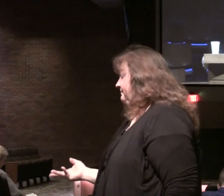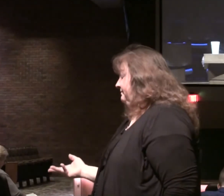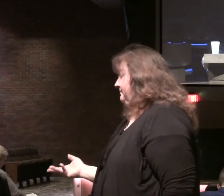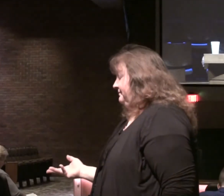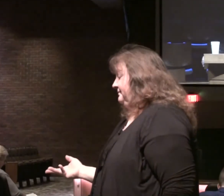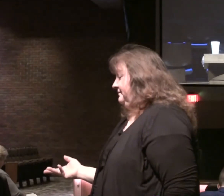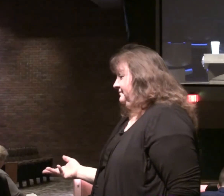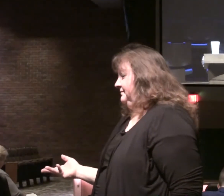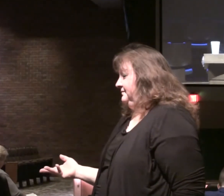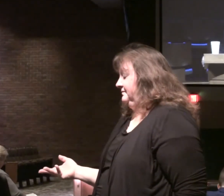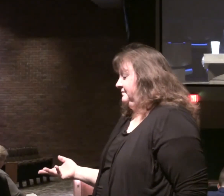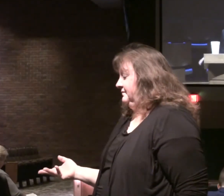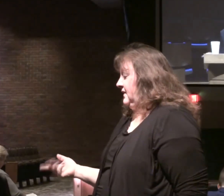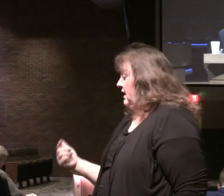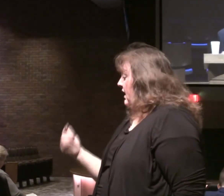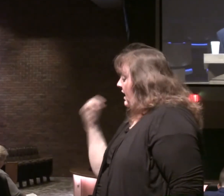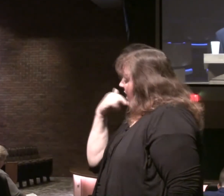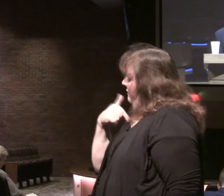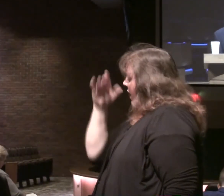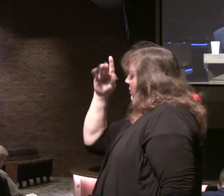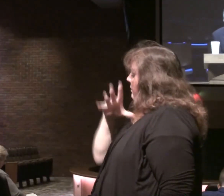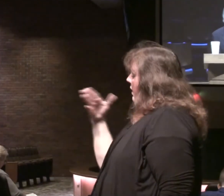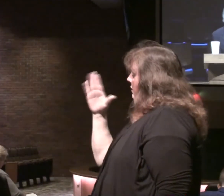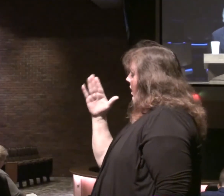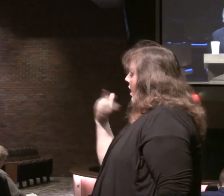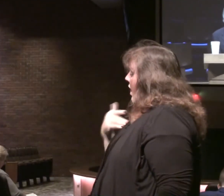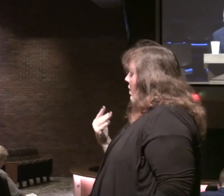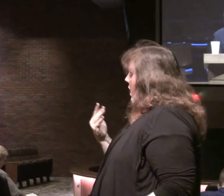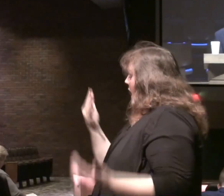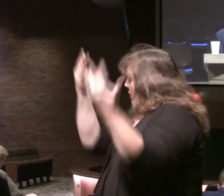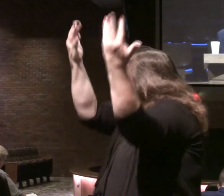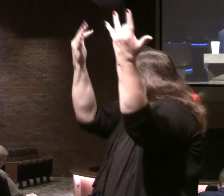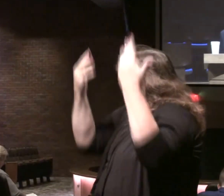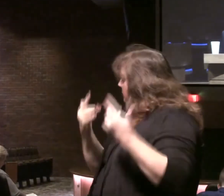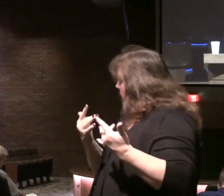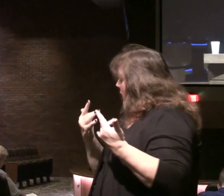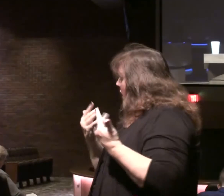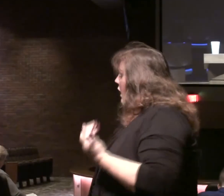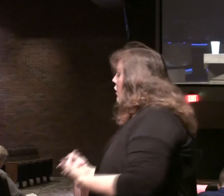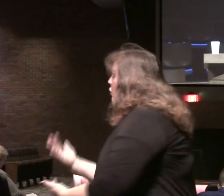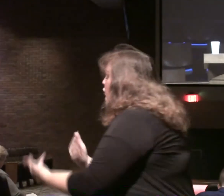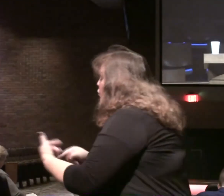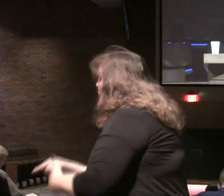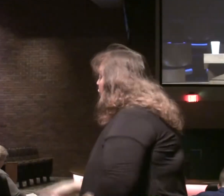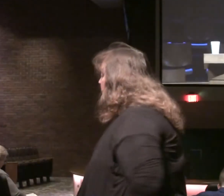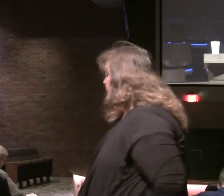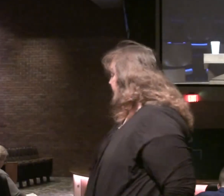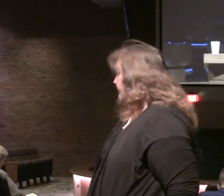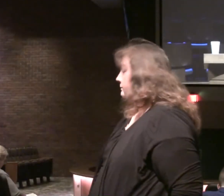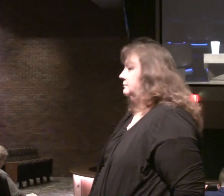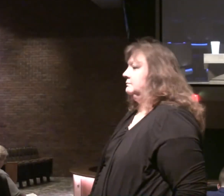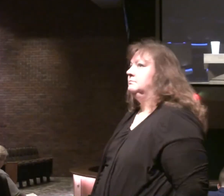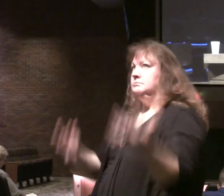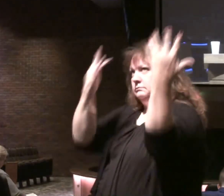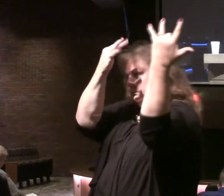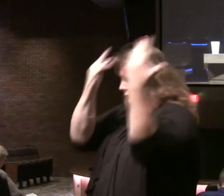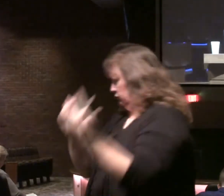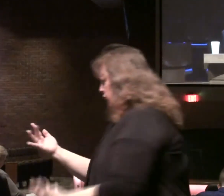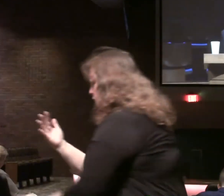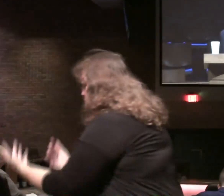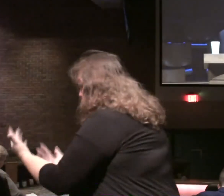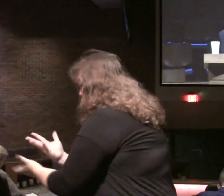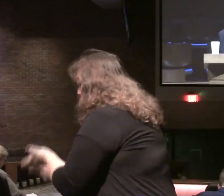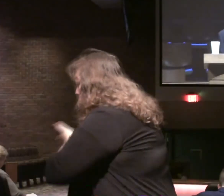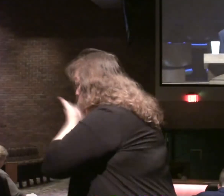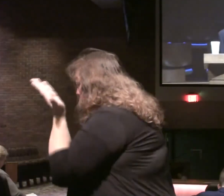replied. To the captain of fifty. If I am a man of God. Let fire come down. From heaven. consume you. you are fifty. Fire came down. heaven. And